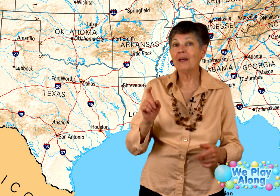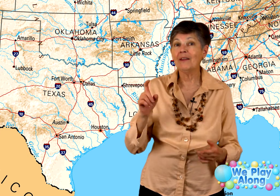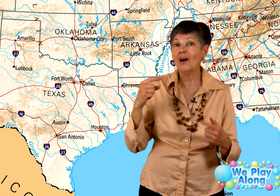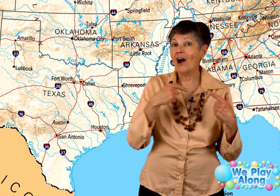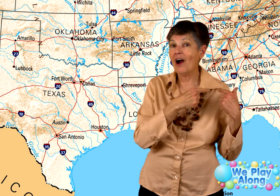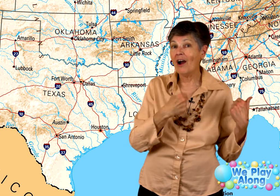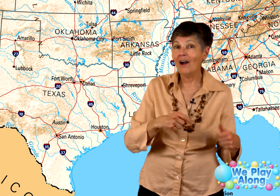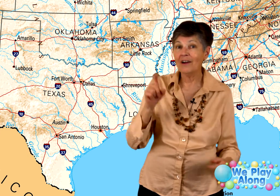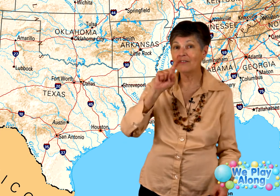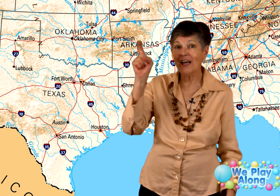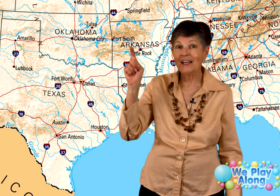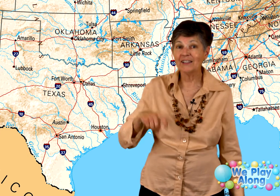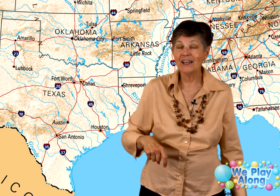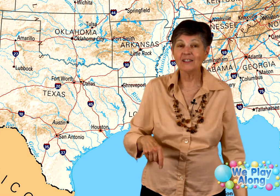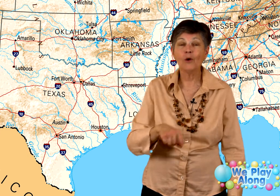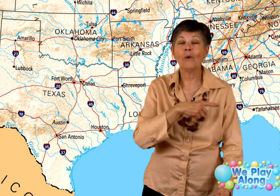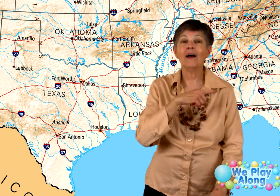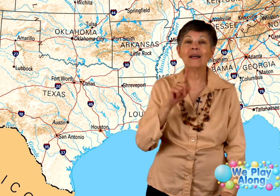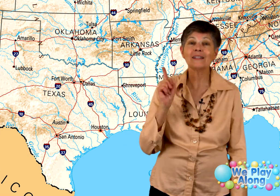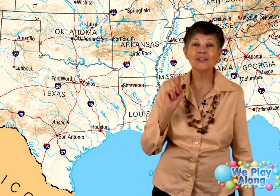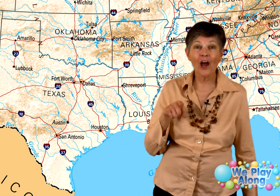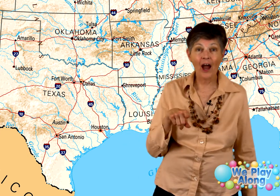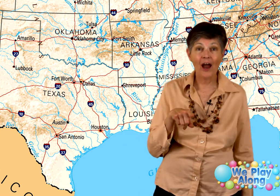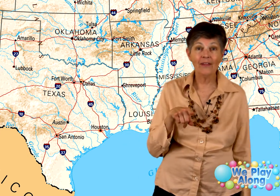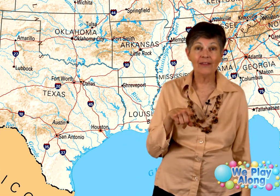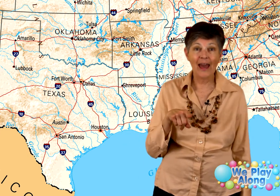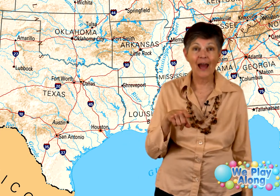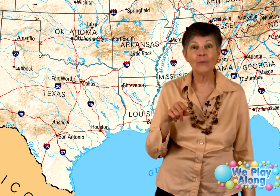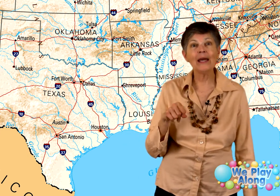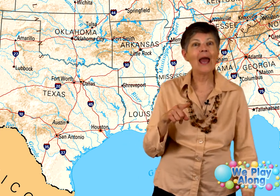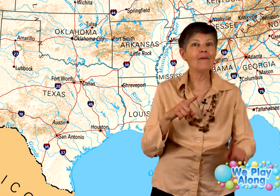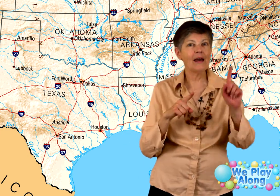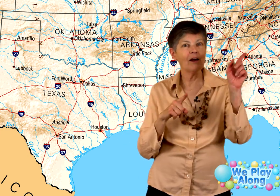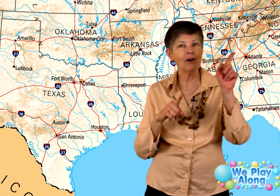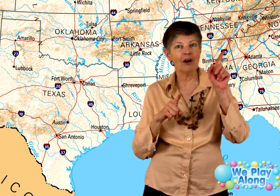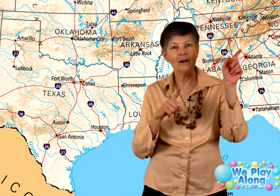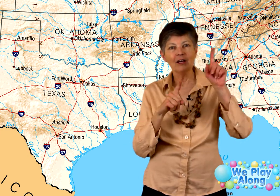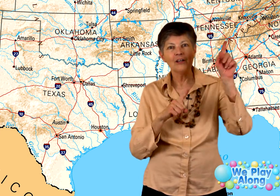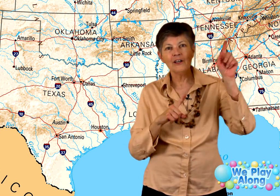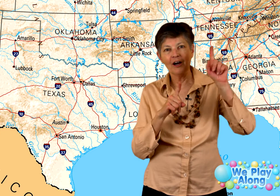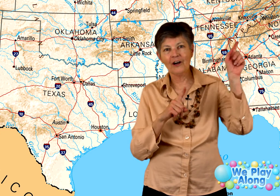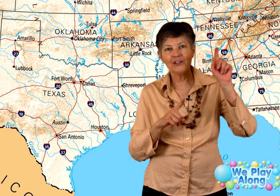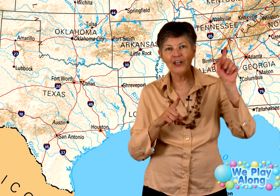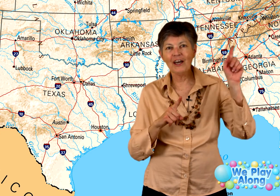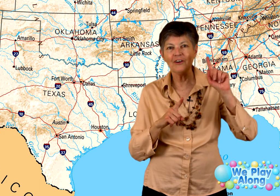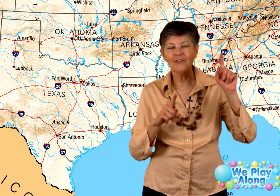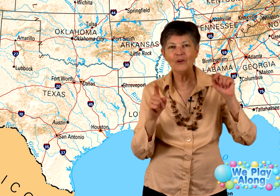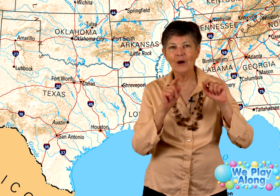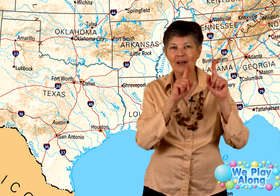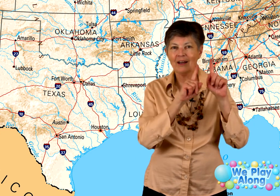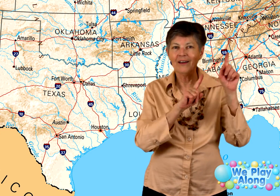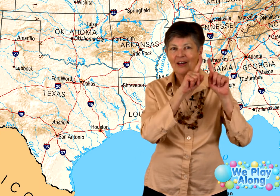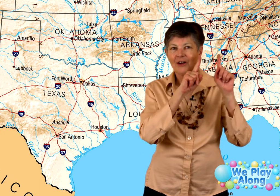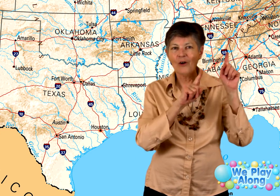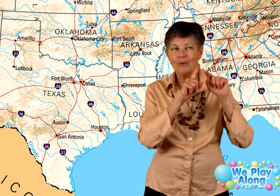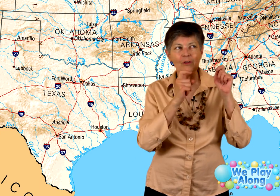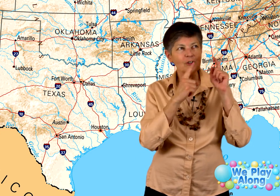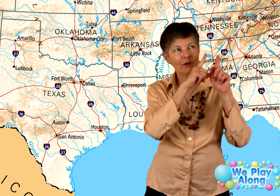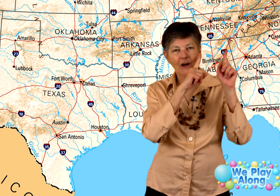in the heart of Texas. Well, it's not that. We have that on our, on our channel. If you wanted to go up there, there should be a